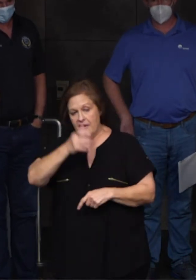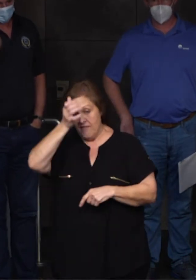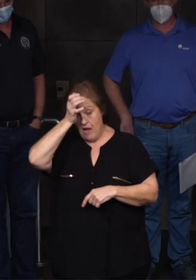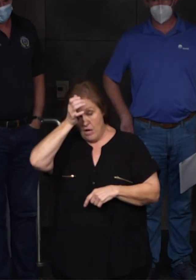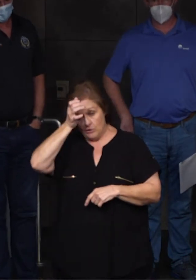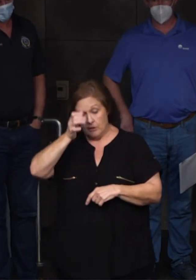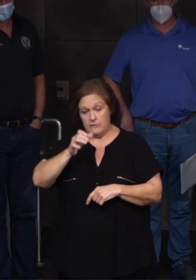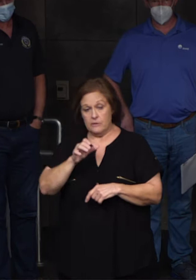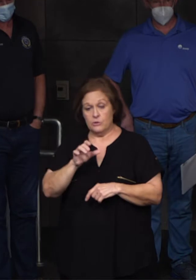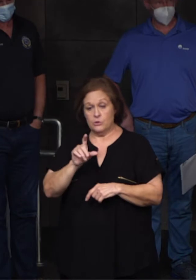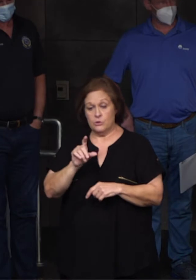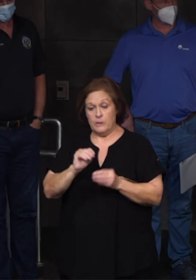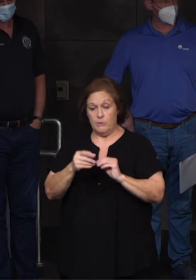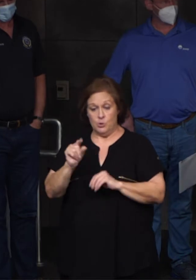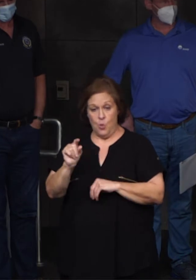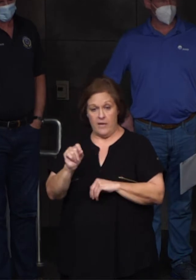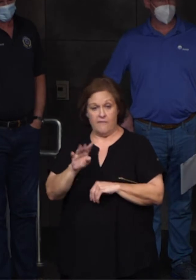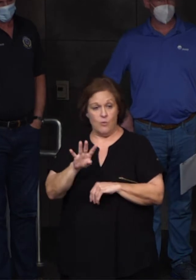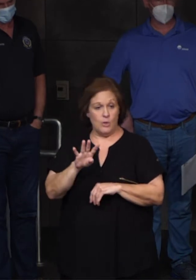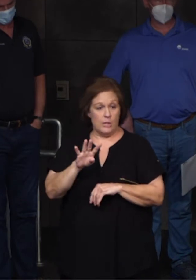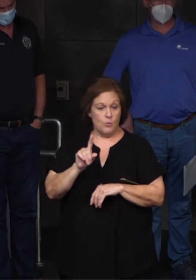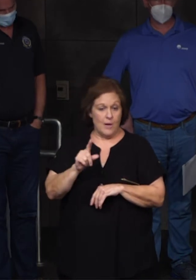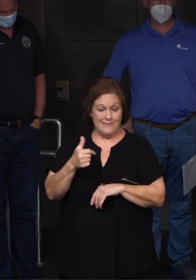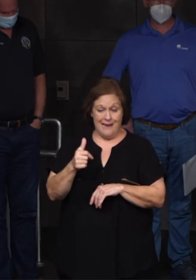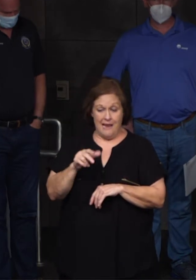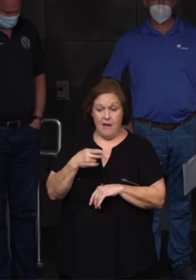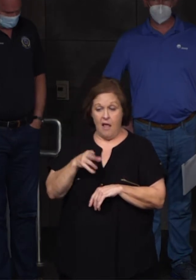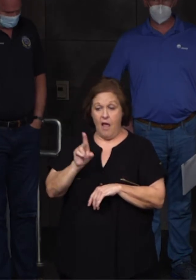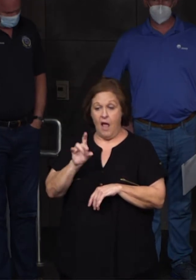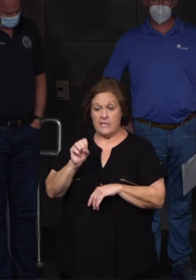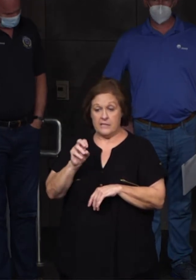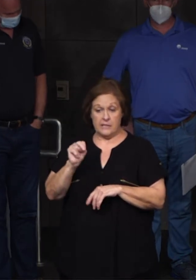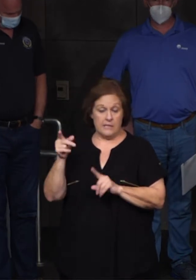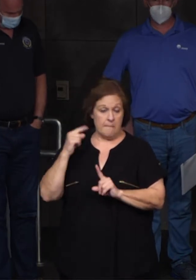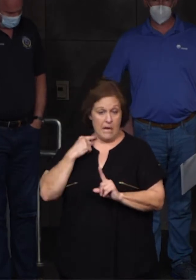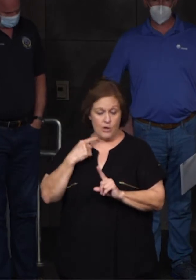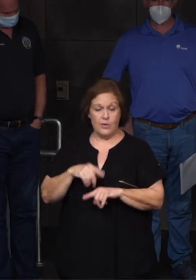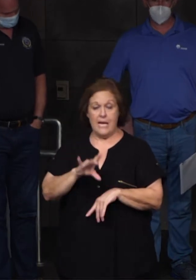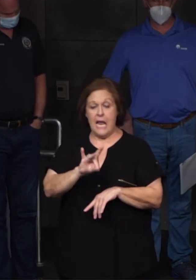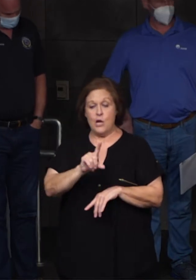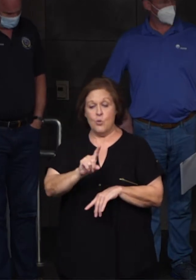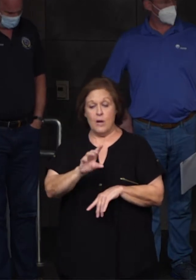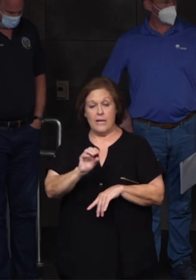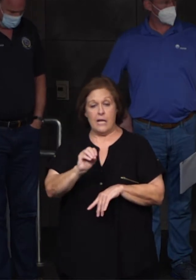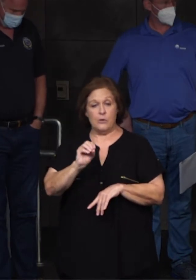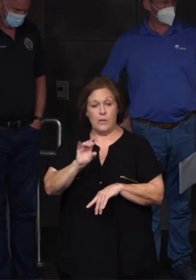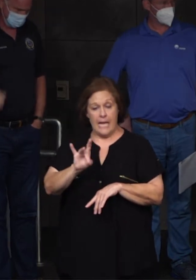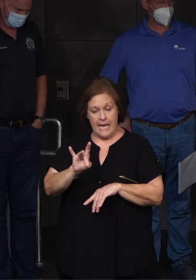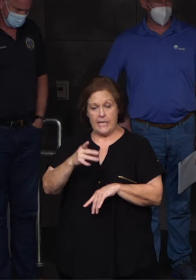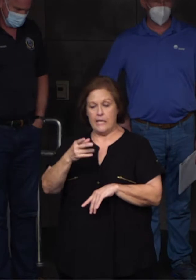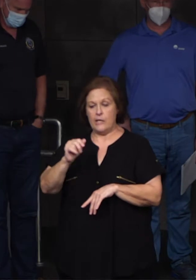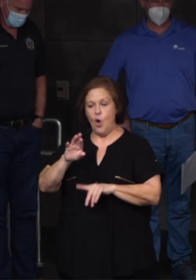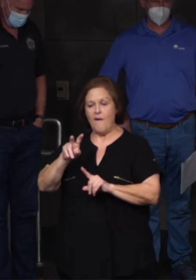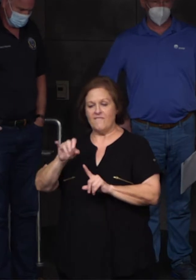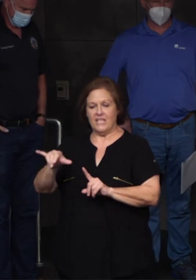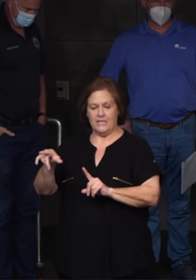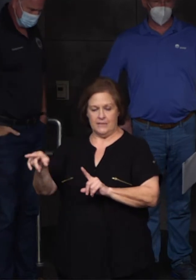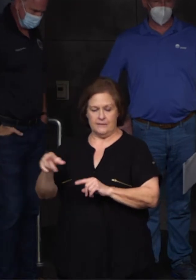20 at 4110 Hudson Street in Metairie, and Fire Station 81 at 808 MacArthur in Harvey.